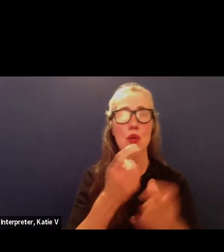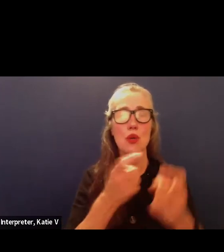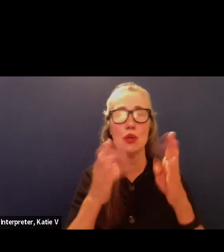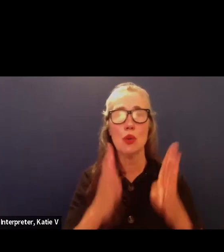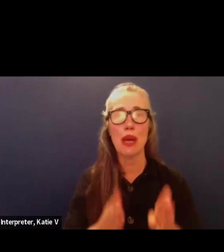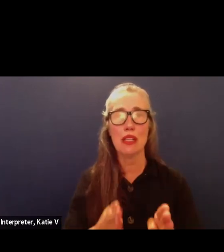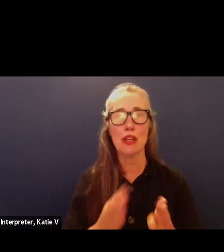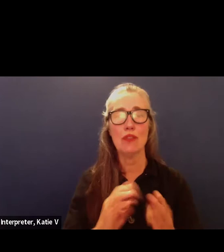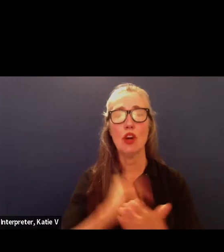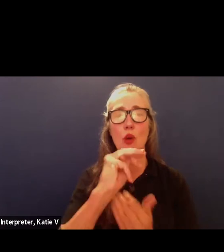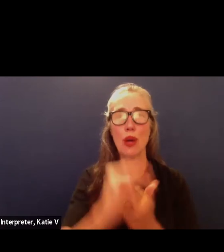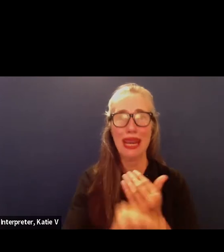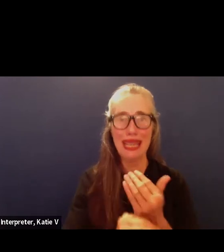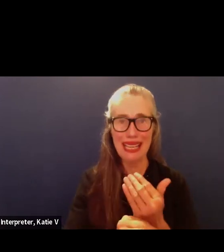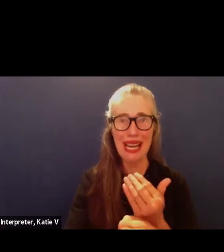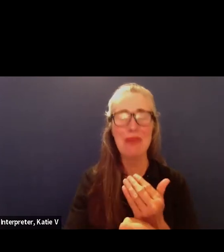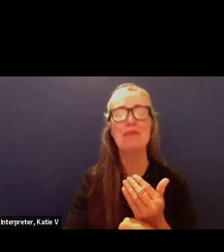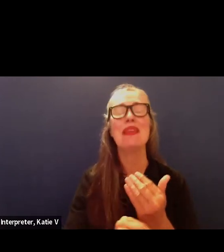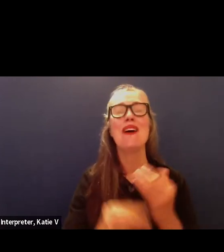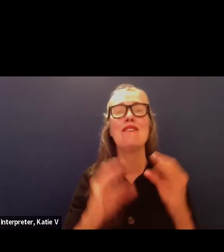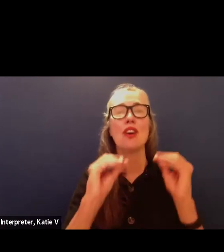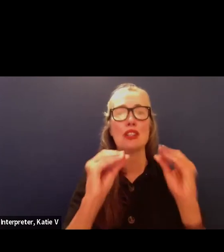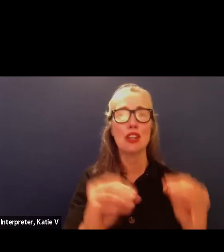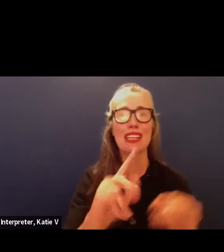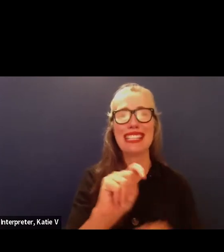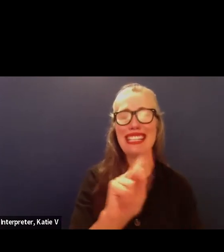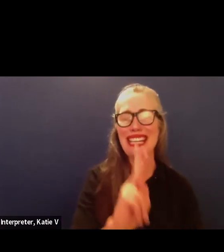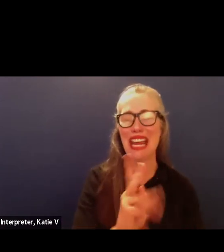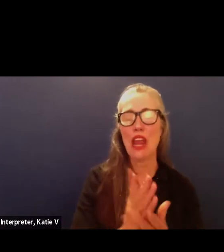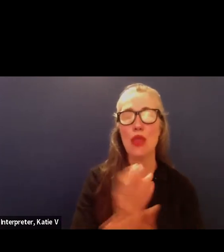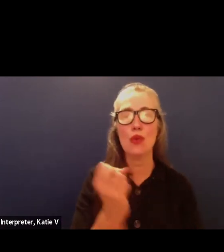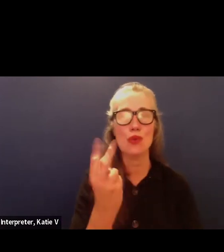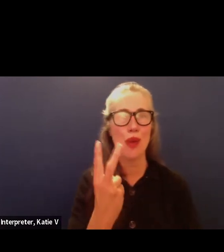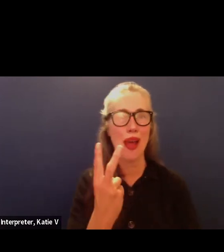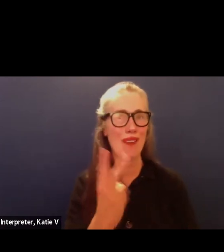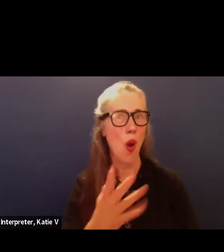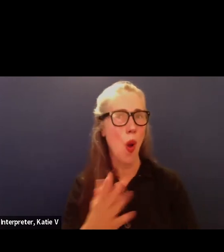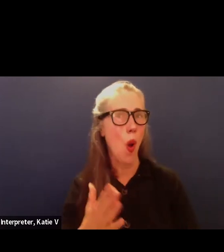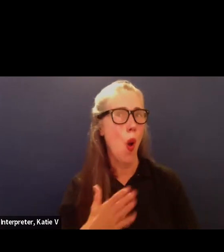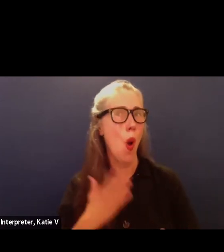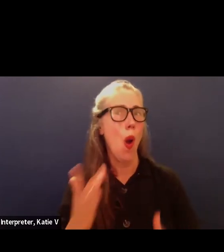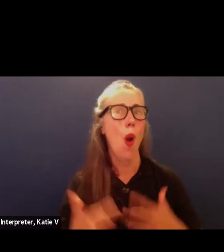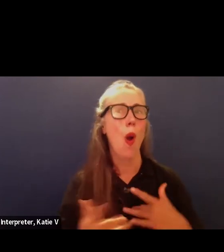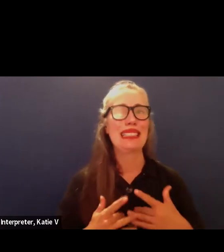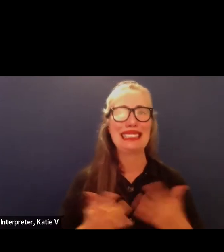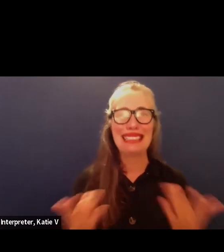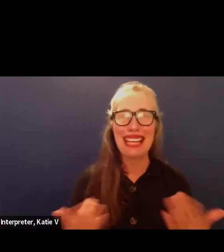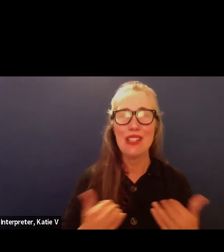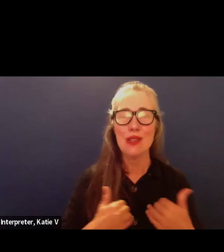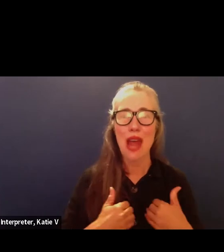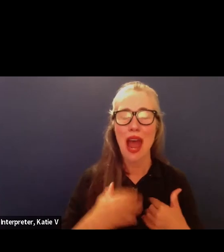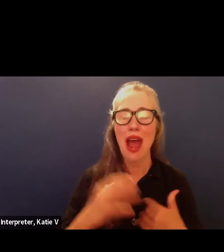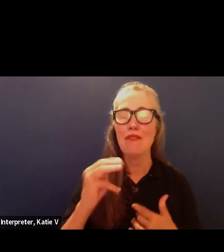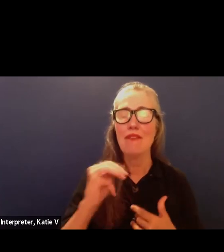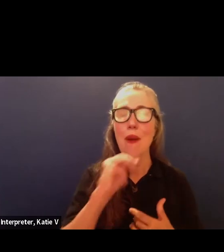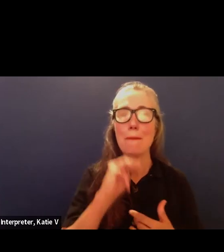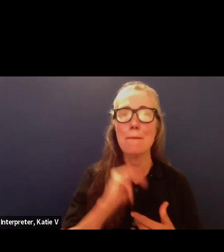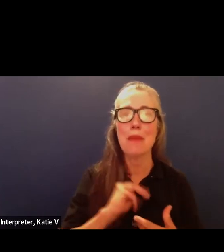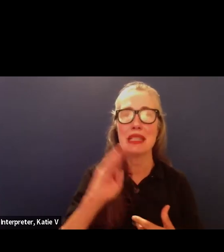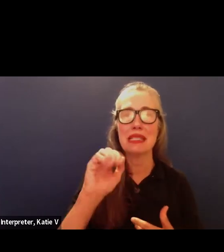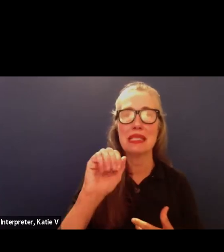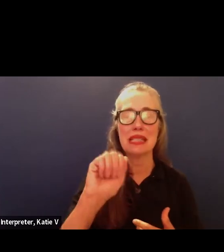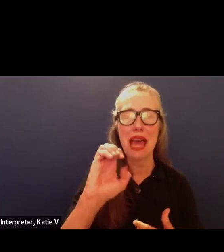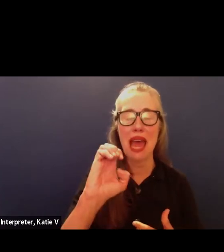say now tk-12 and we're really happy and excited to have miss alvarado with us she has